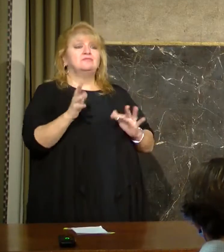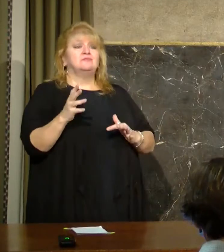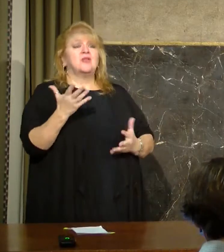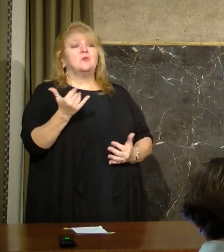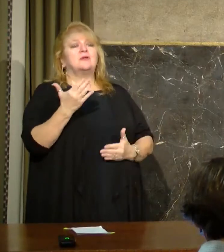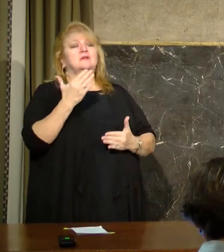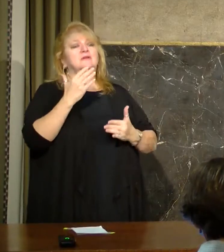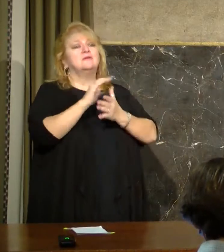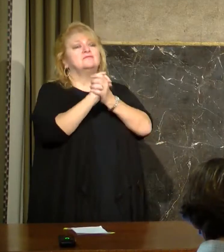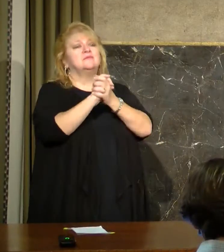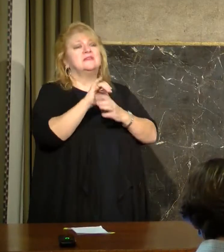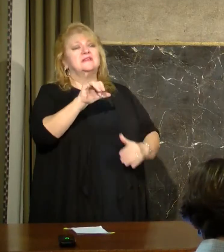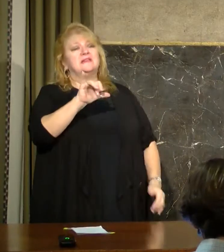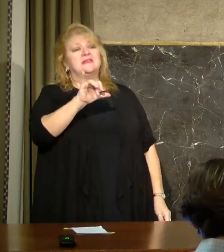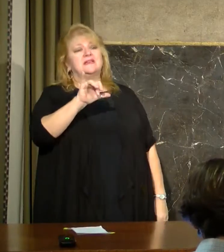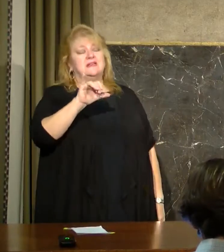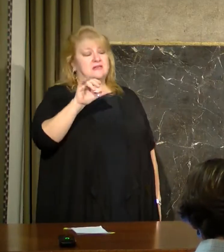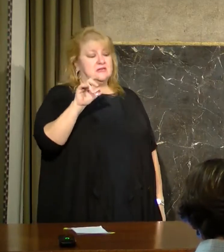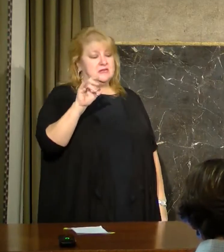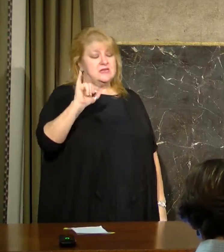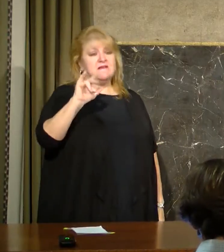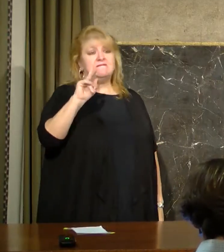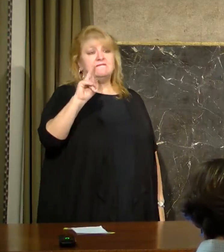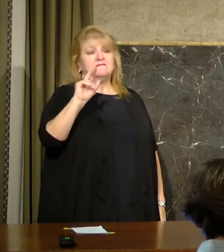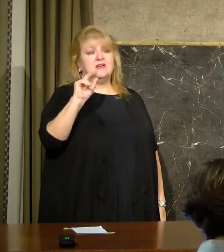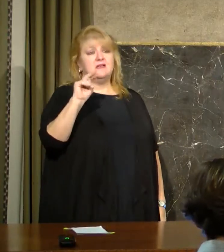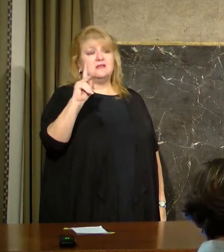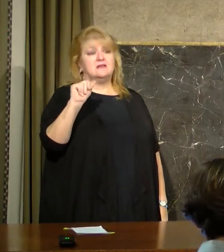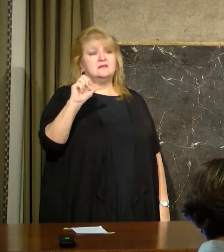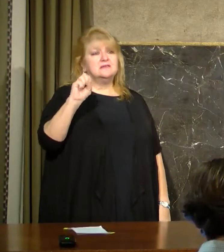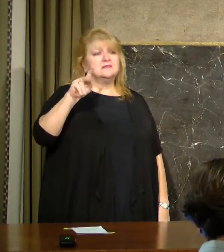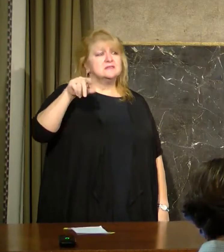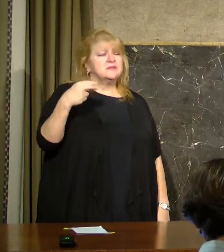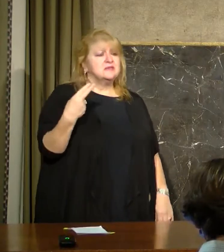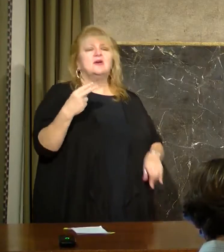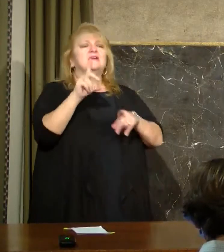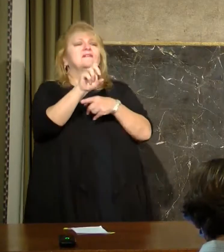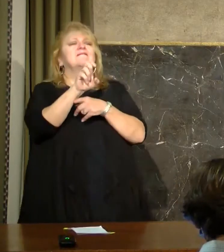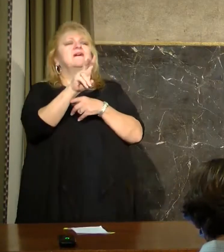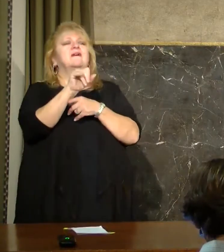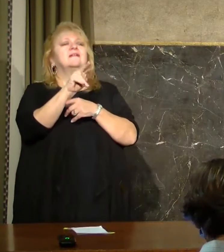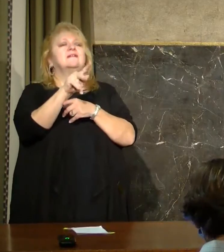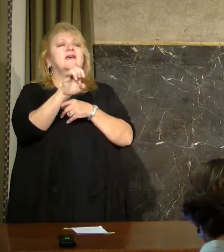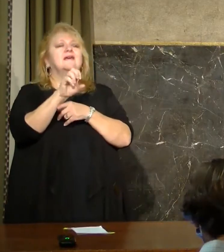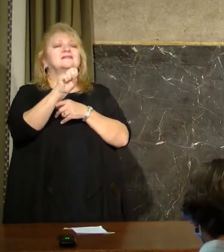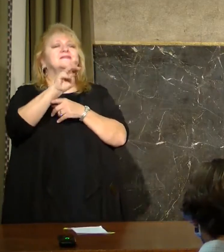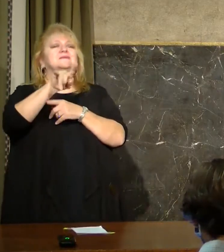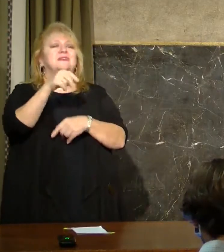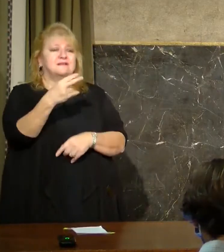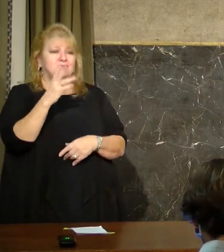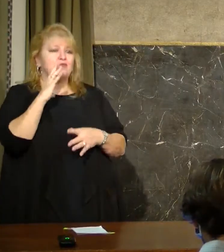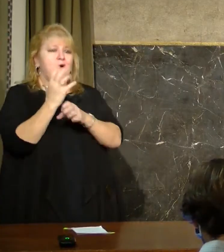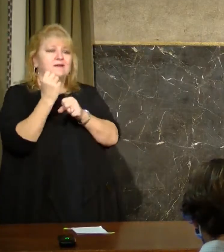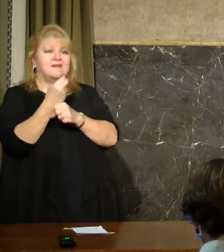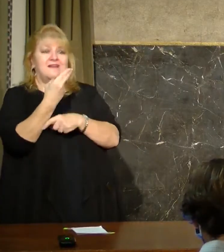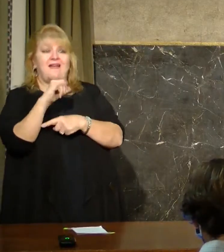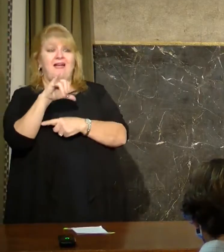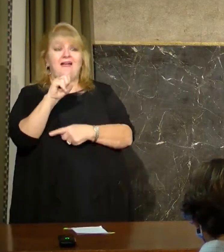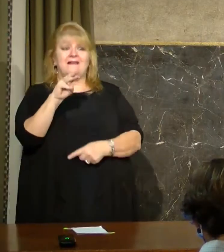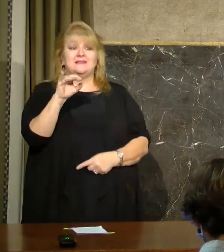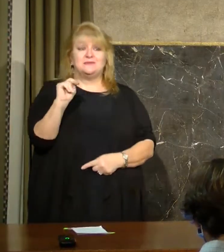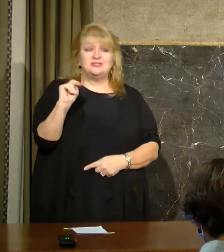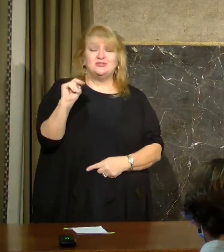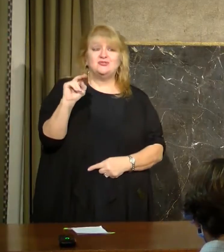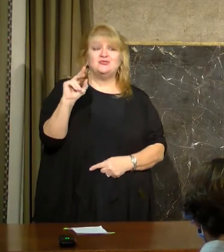and Ameet Native, who won the Heisman Trophy last night and I've been assured by